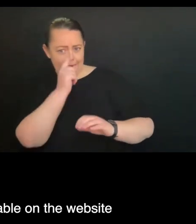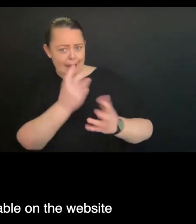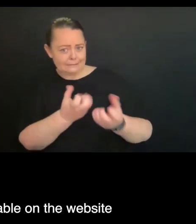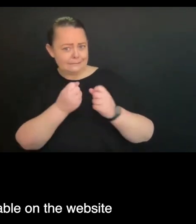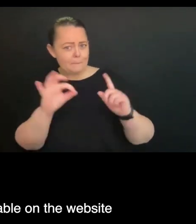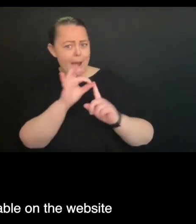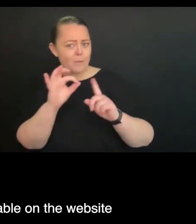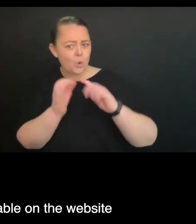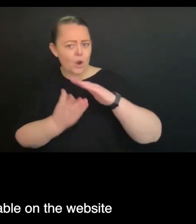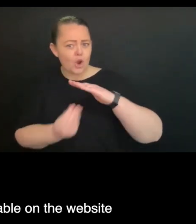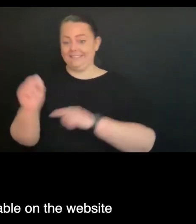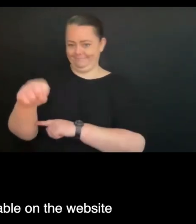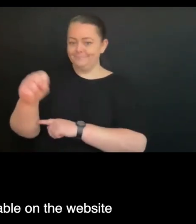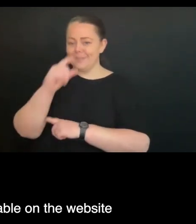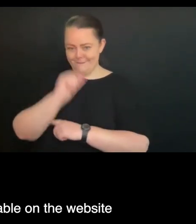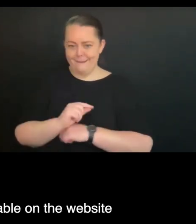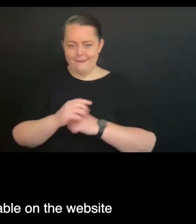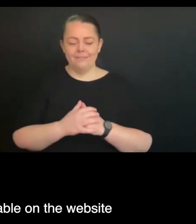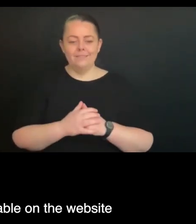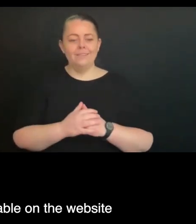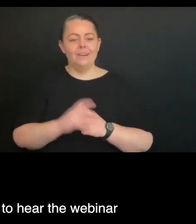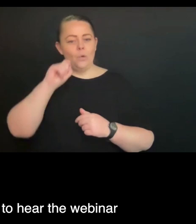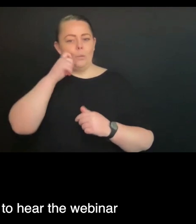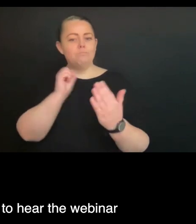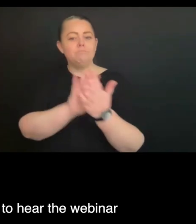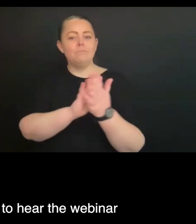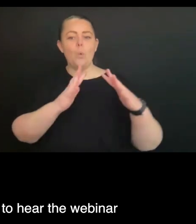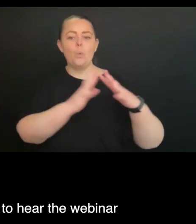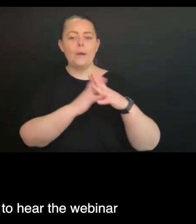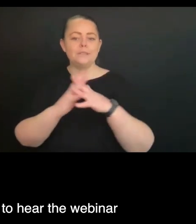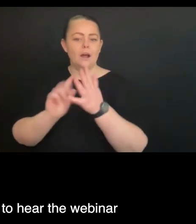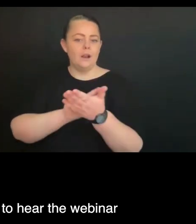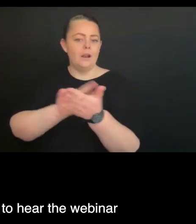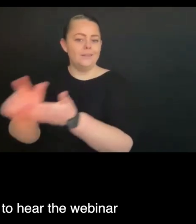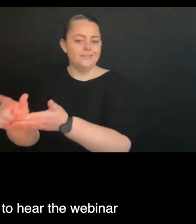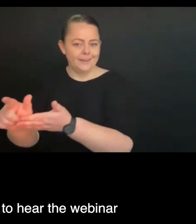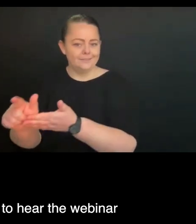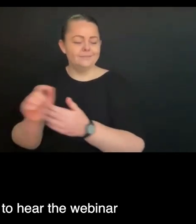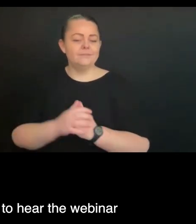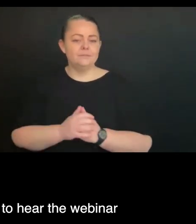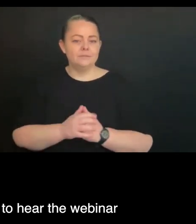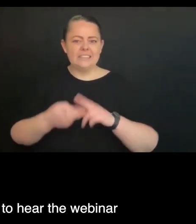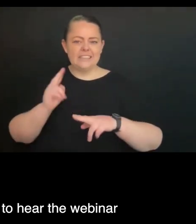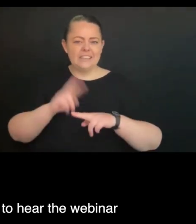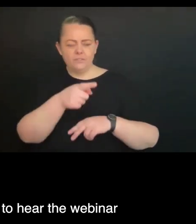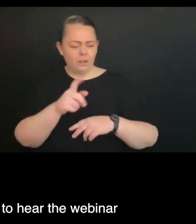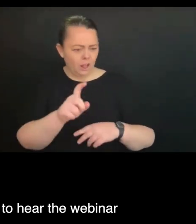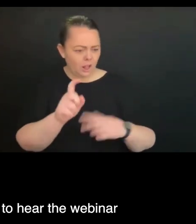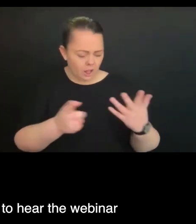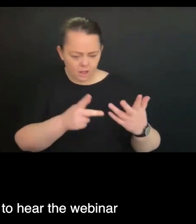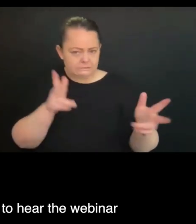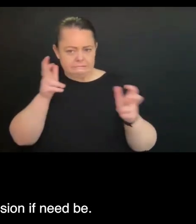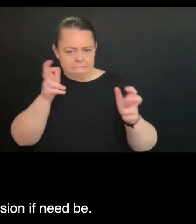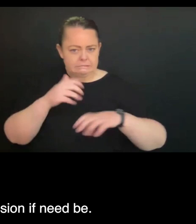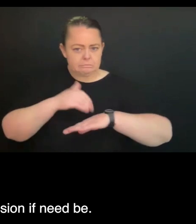webinar will be made available on their website and that if it's problematic for people to hear the